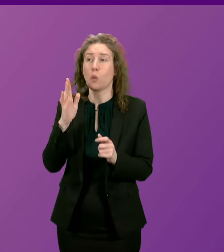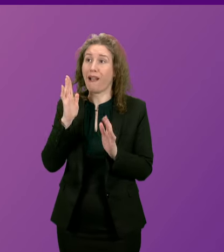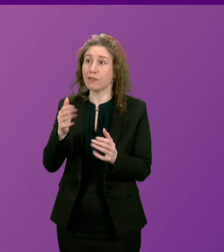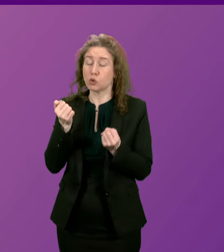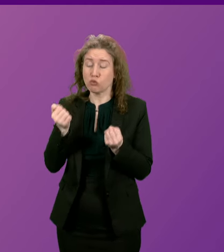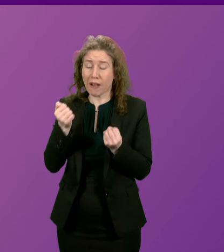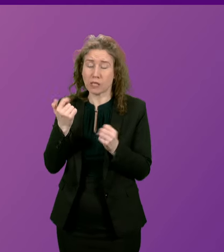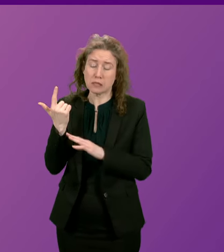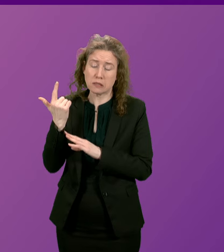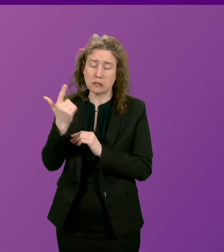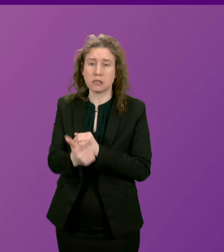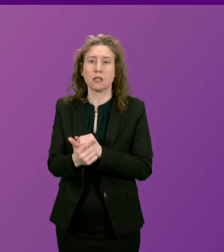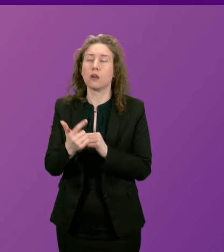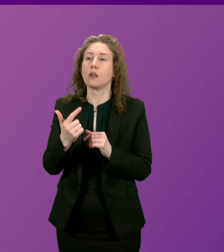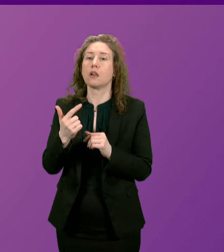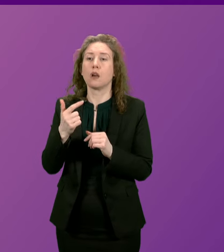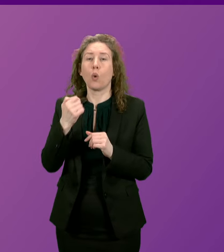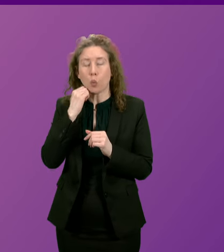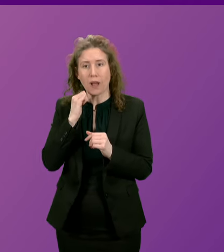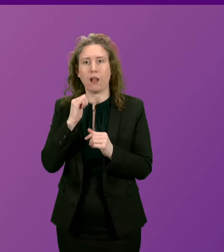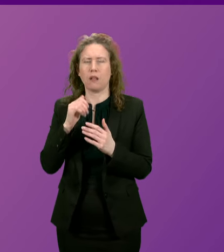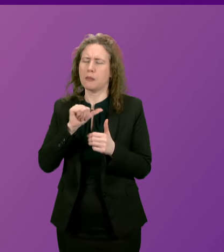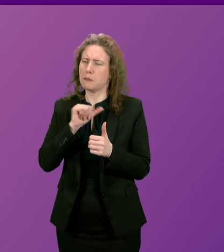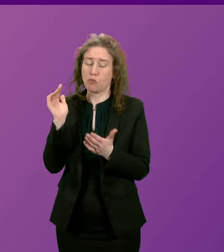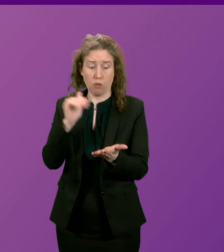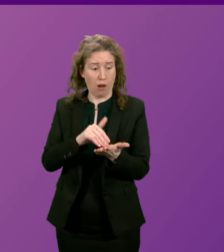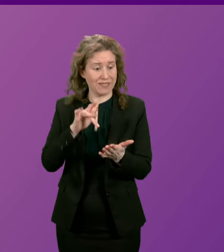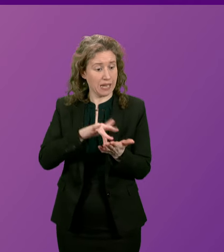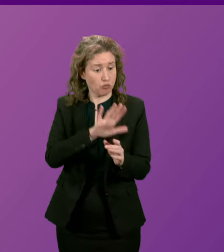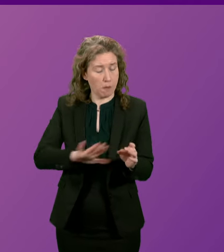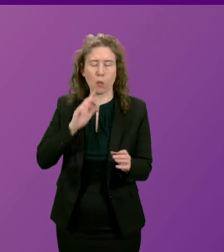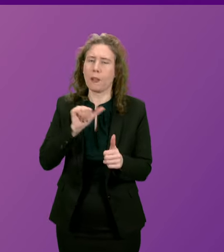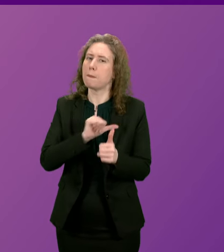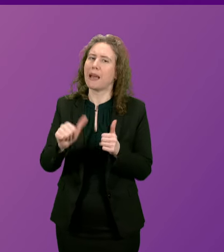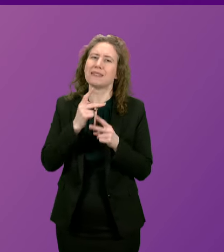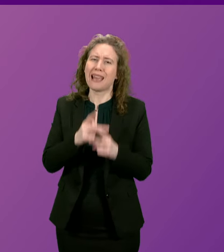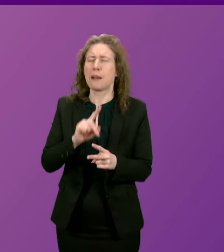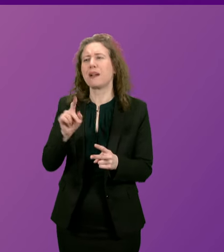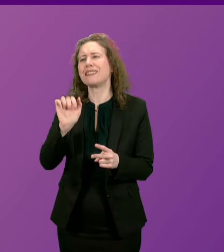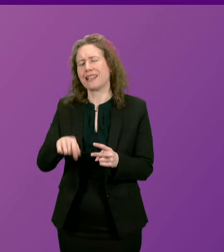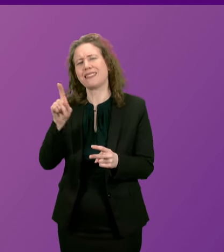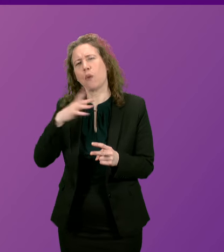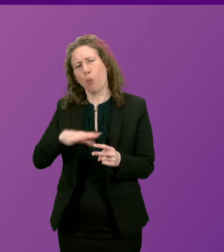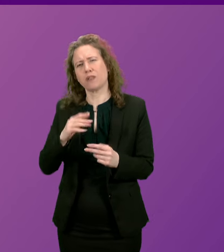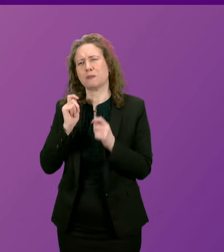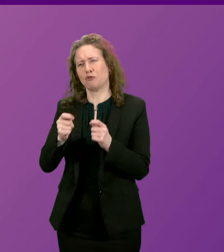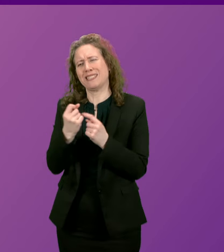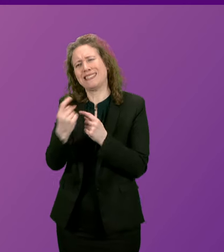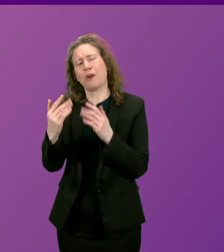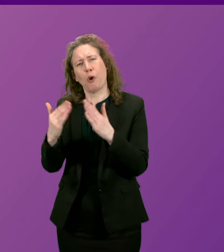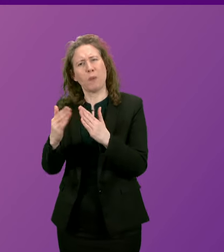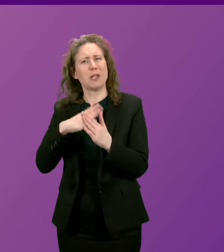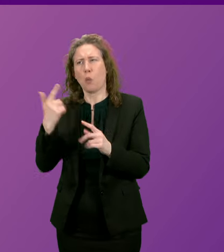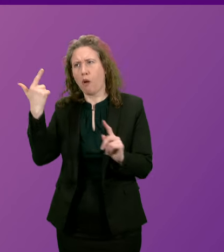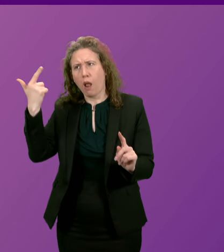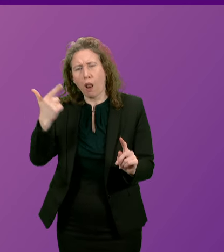for treatment wherever they're asked to travel will get the best care possible but of course we want them to be treated as close to home as they